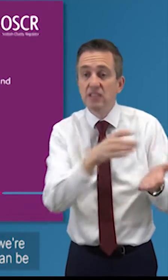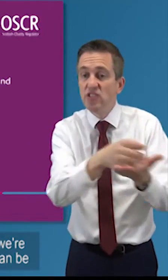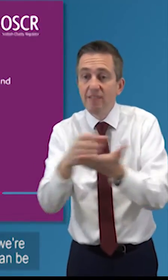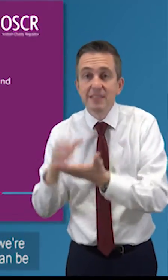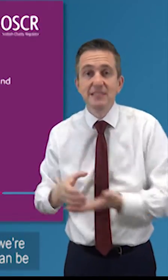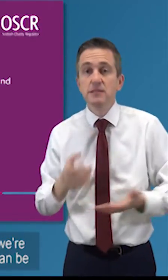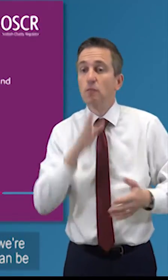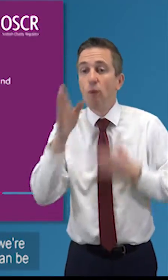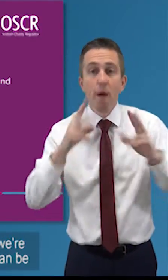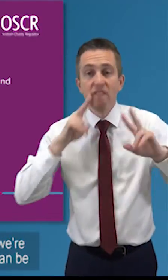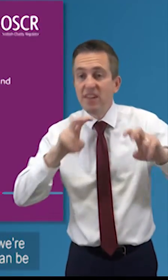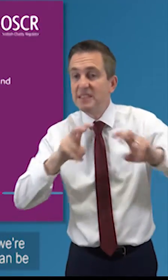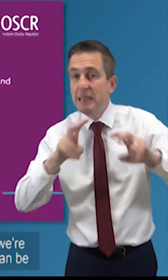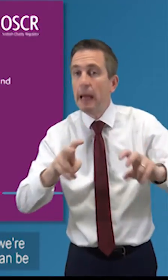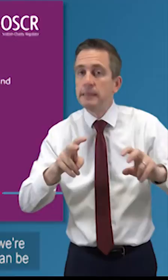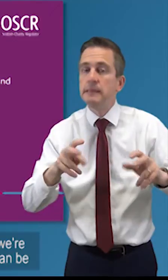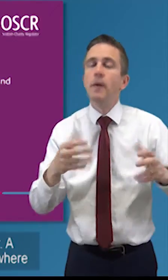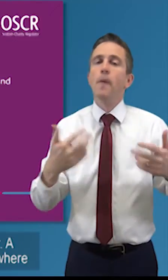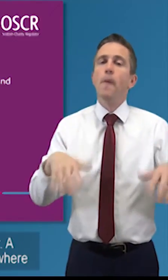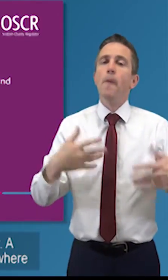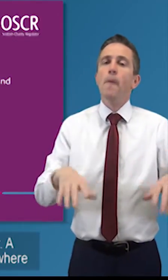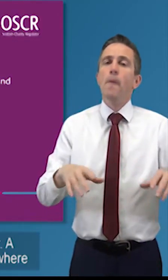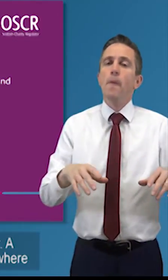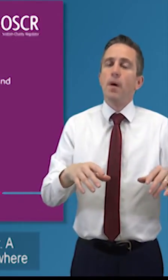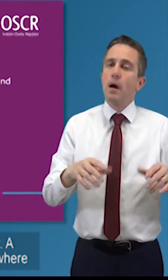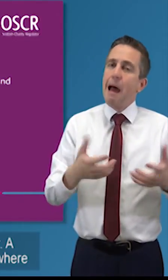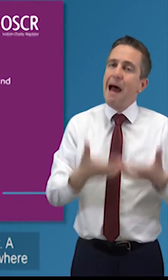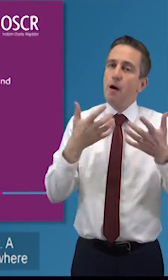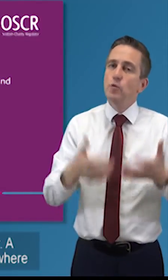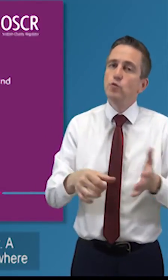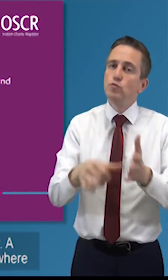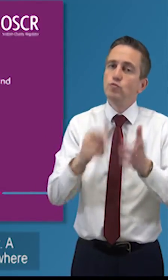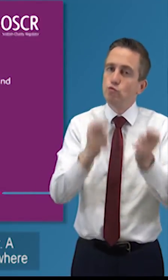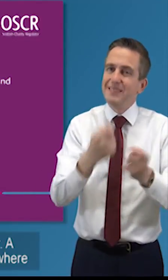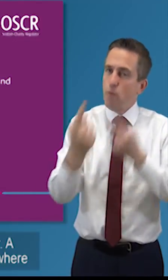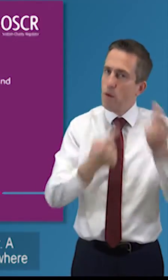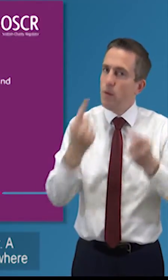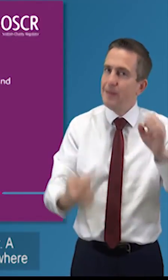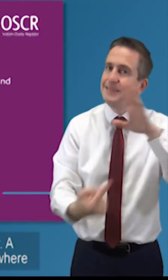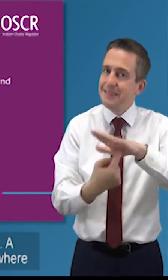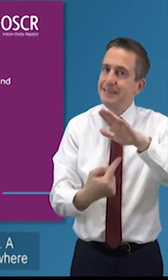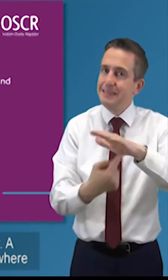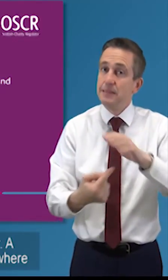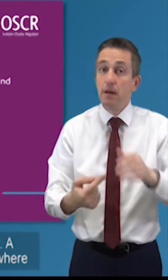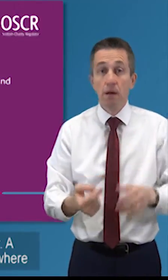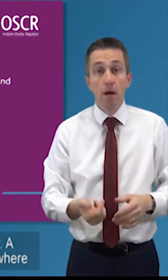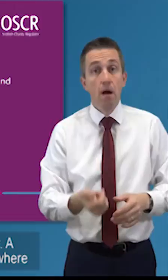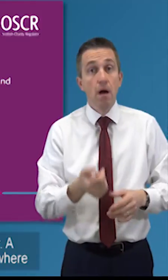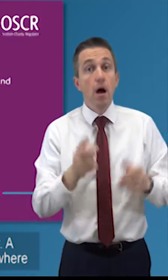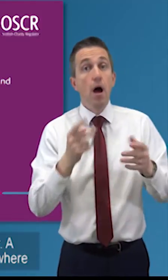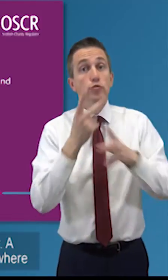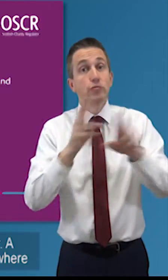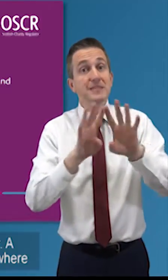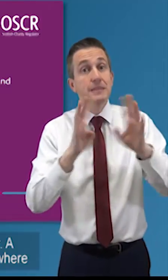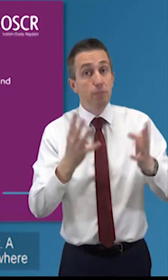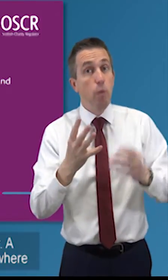inquiries and investigations this can be the really key one how people treat each other and a well-run